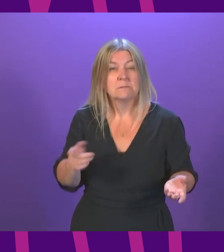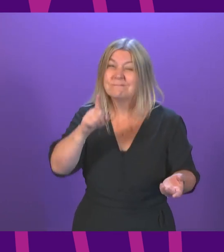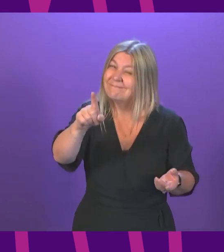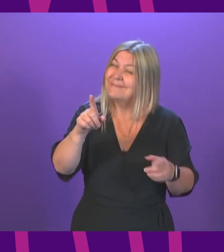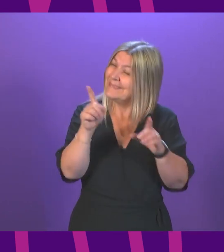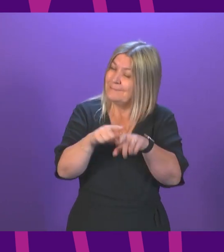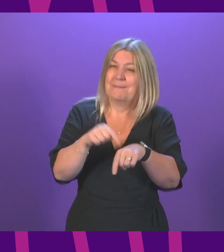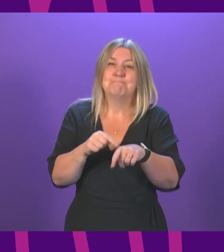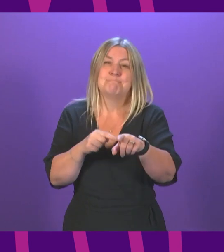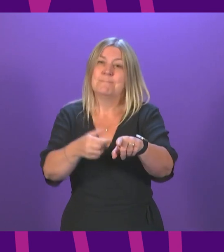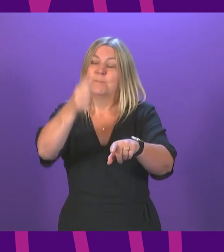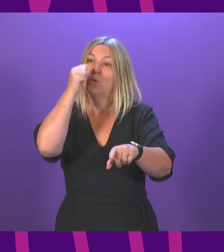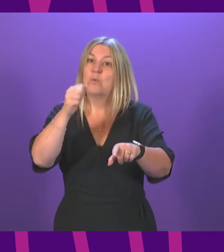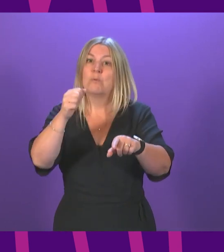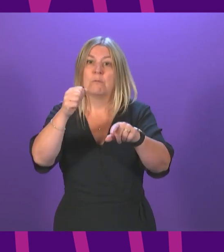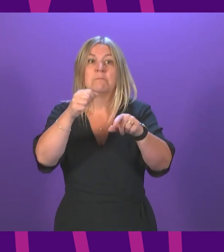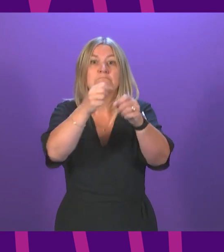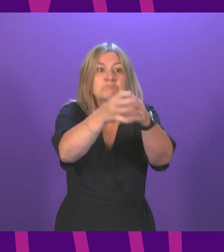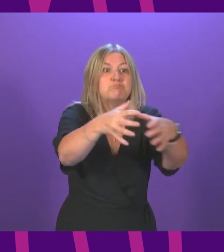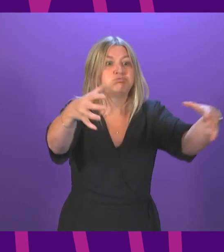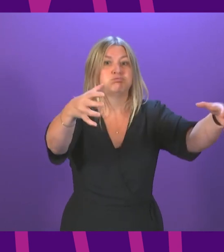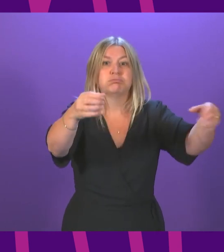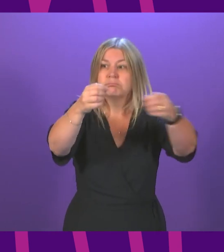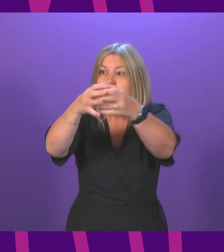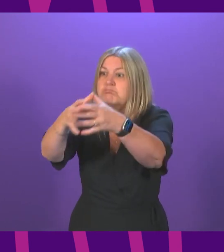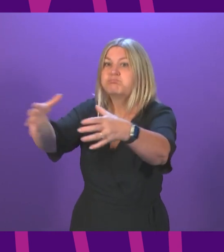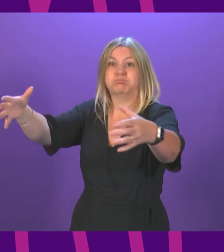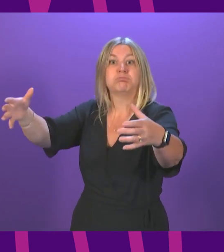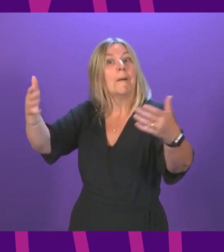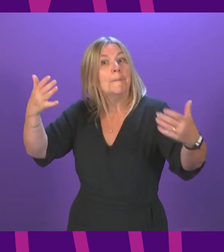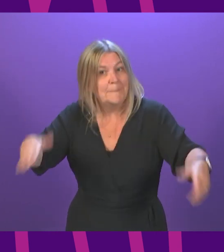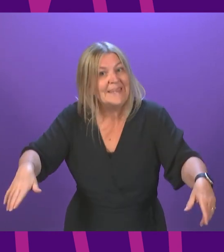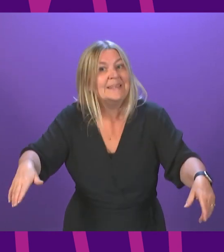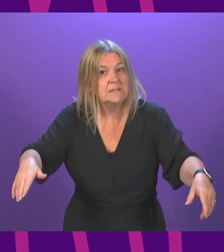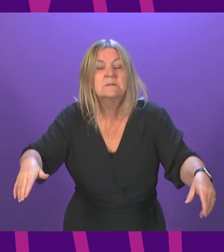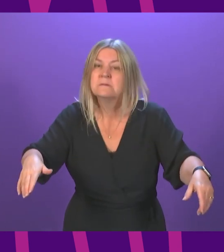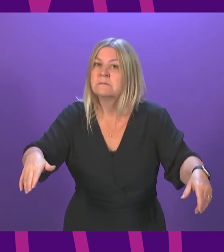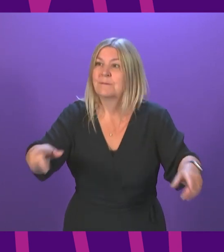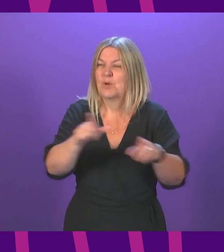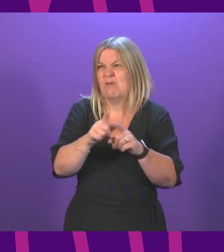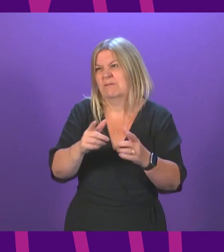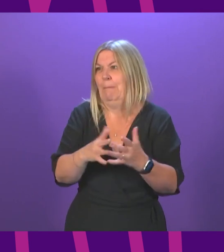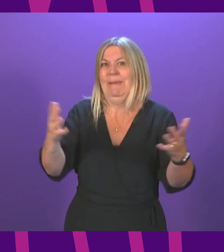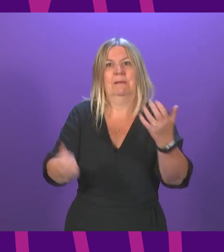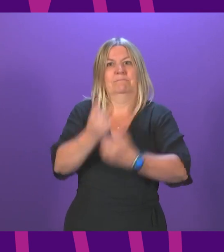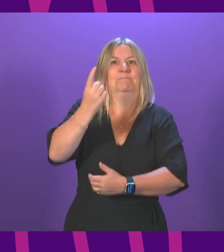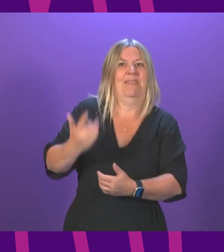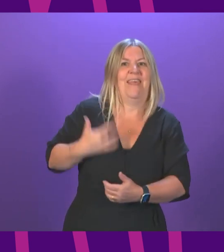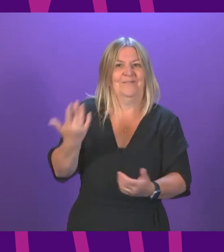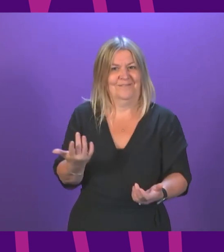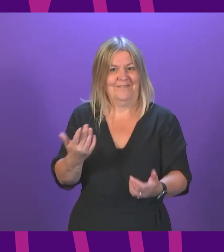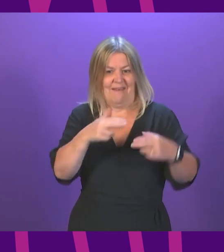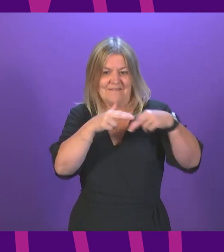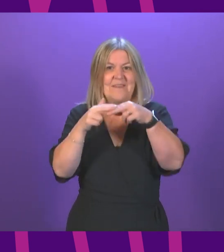that some outbreaks have originated, understandably, in life event type settings when